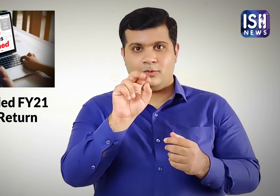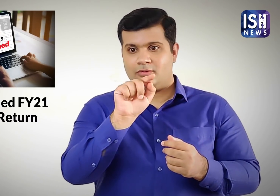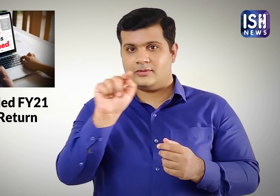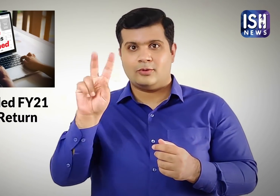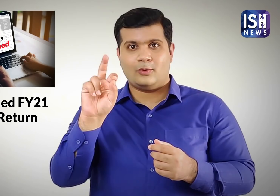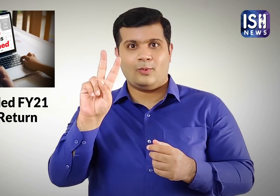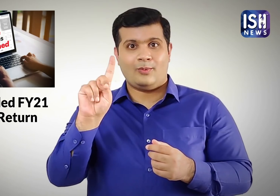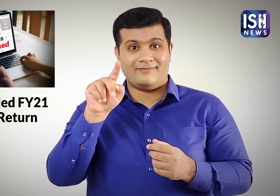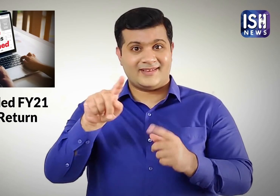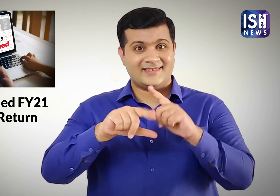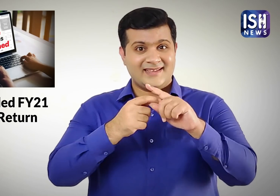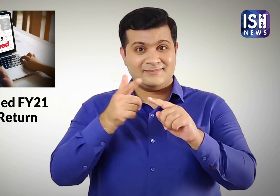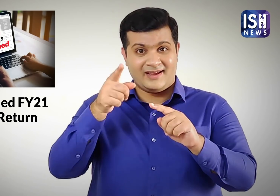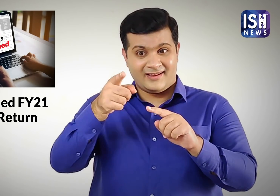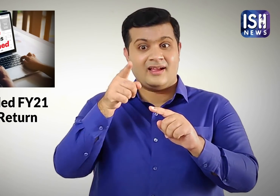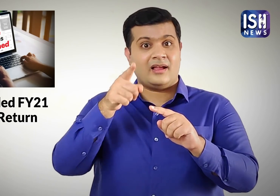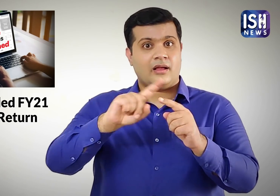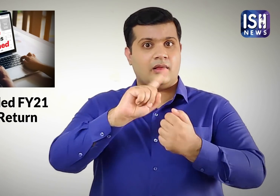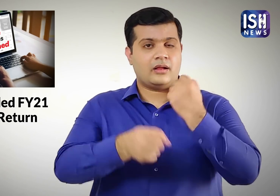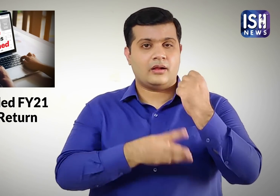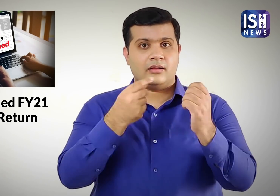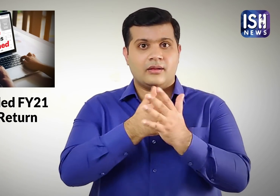2020-2021 have been extended.